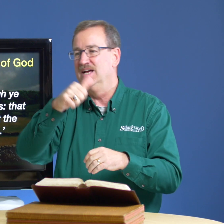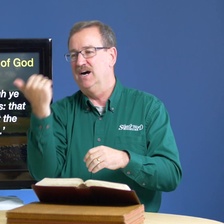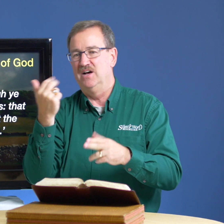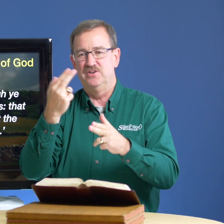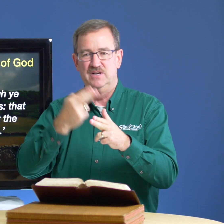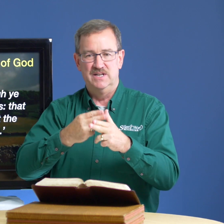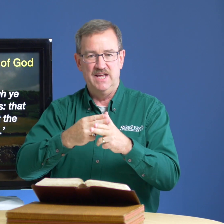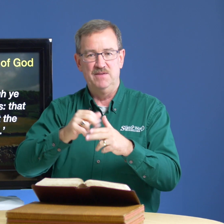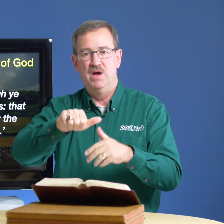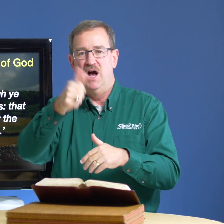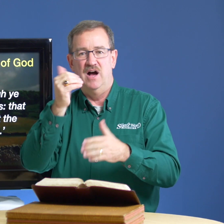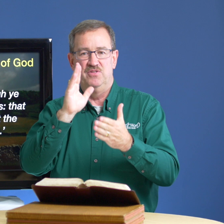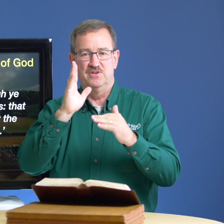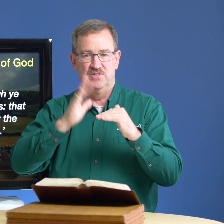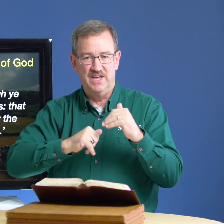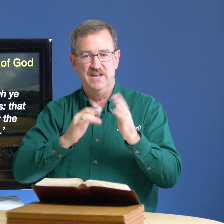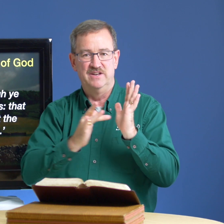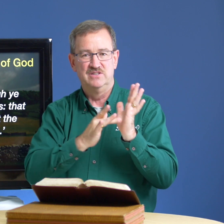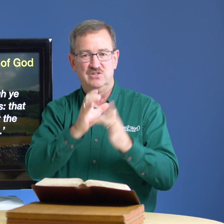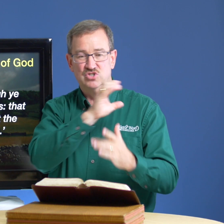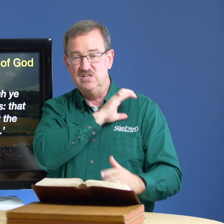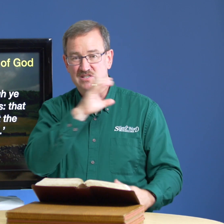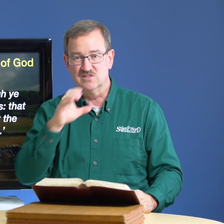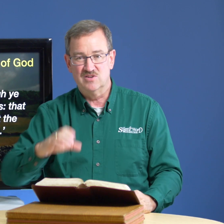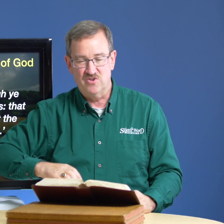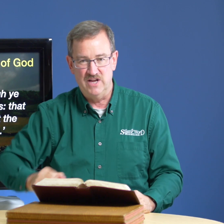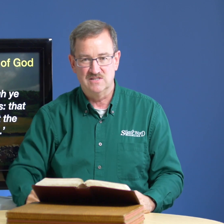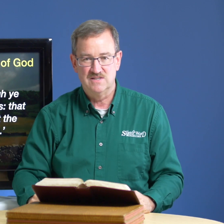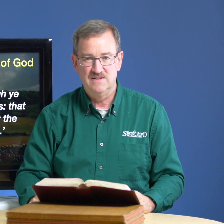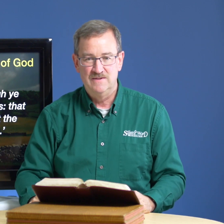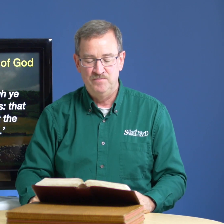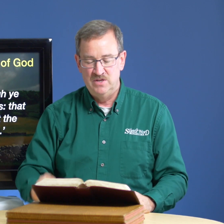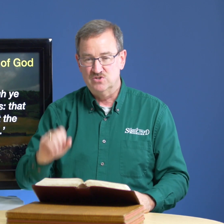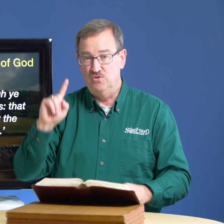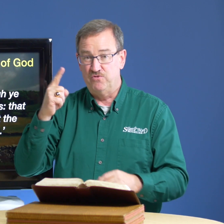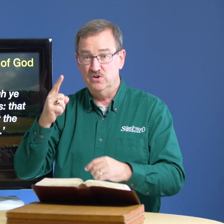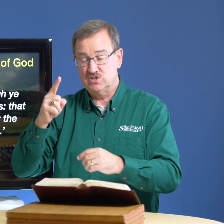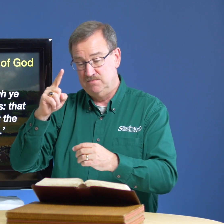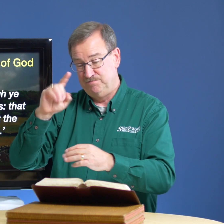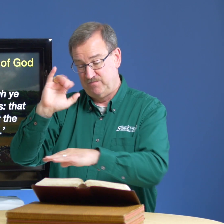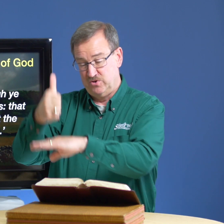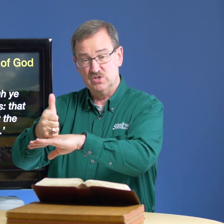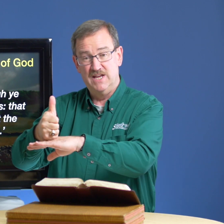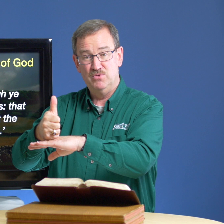other name other than jesus christ so first first landmark